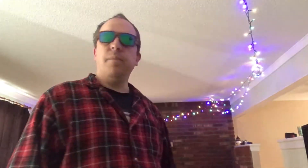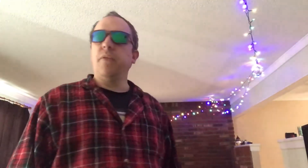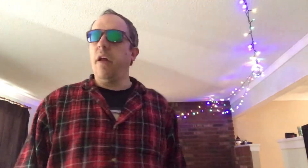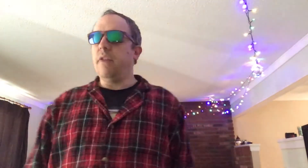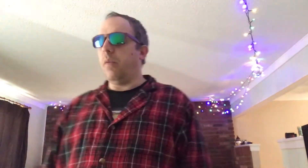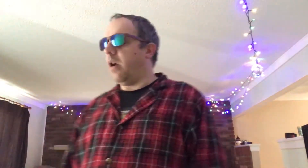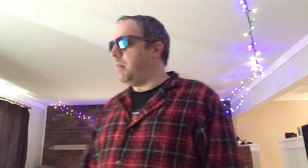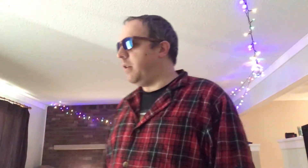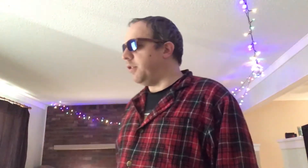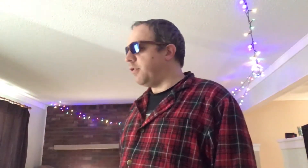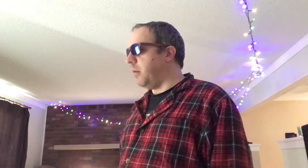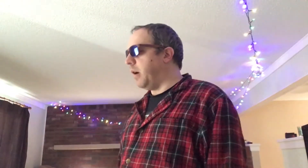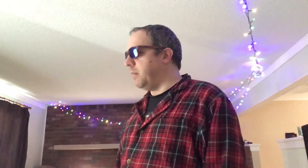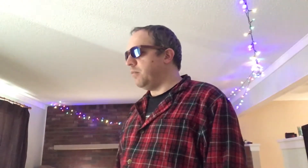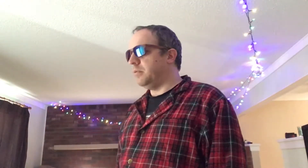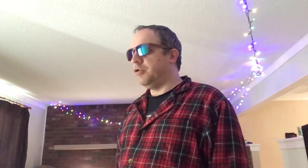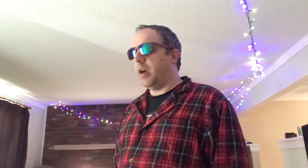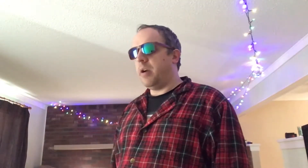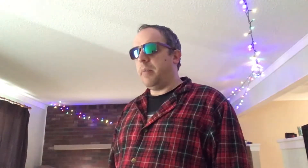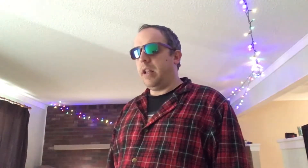so watermelon or strawberry? strawberry melon?